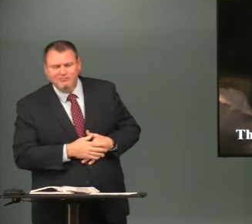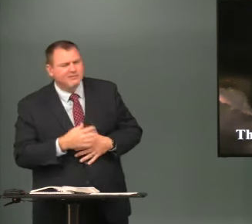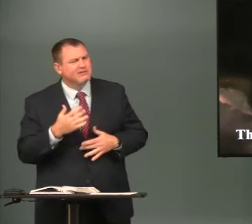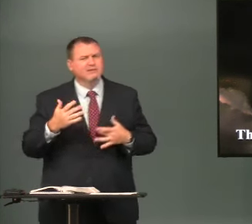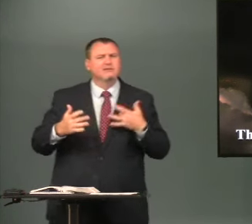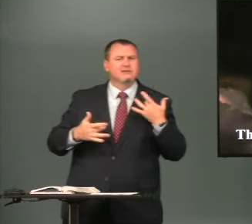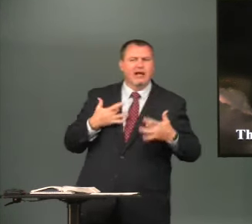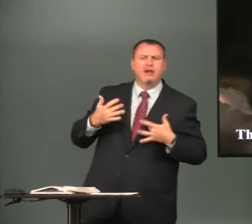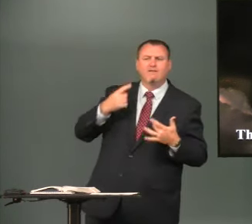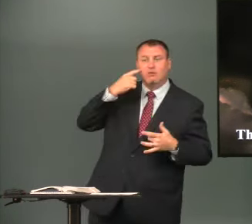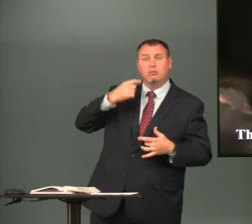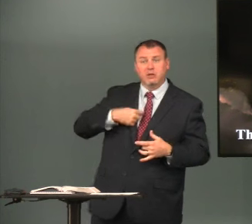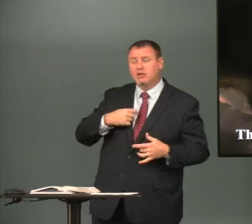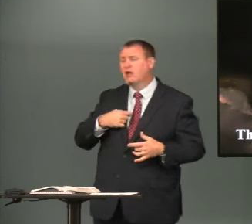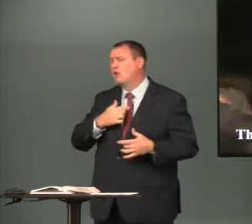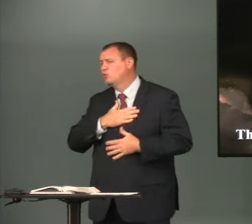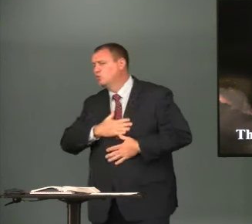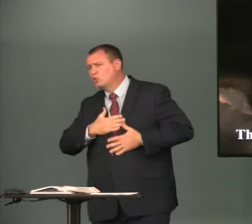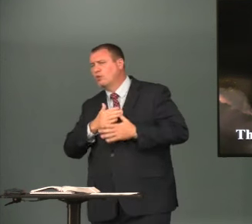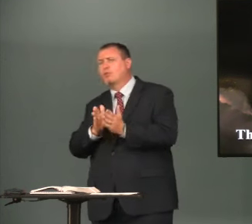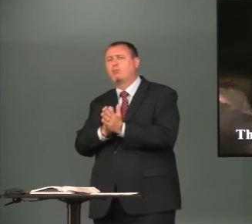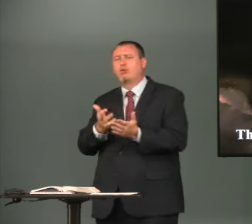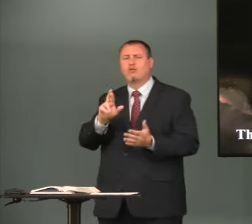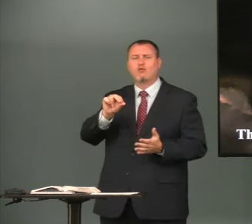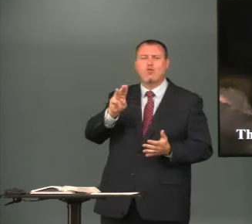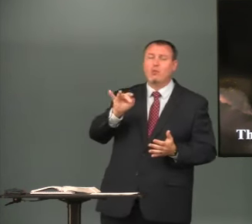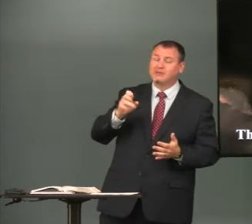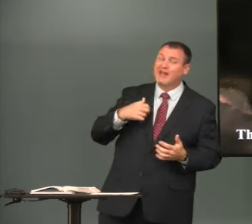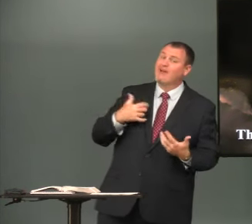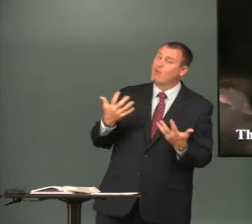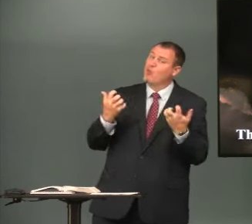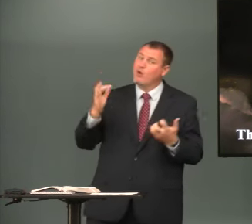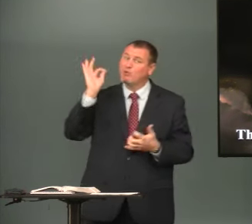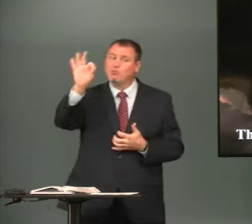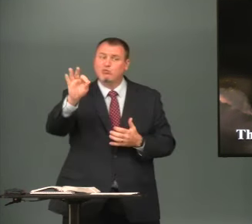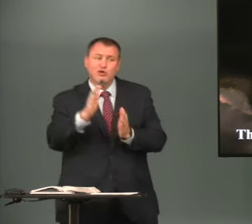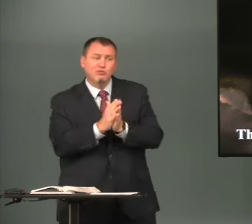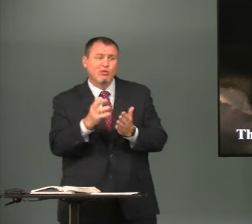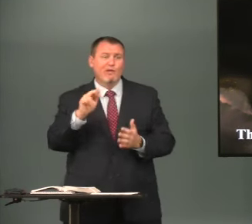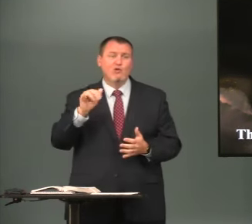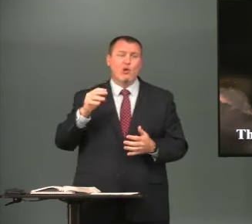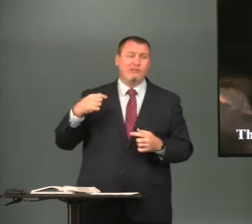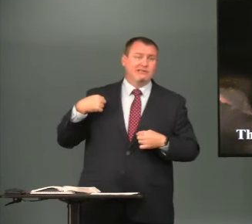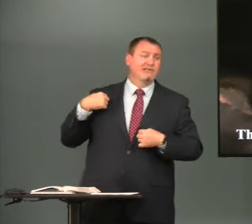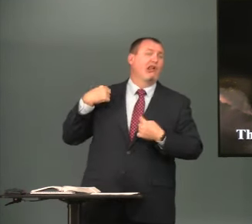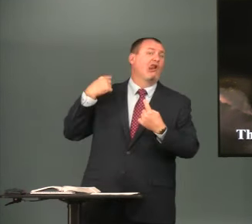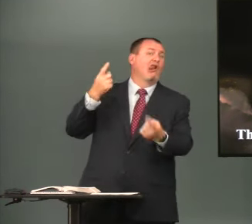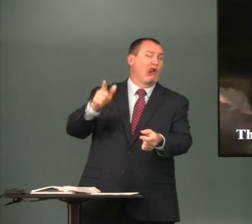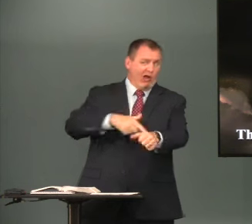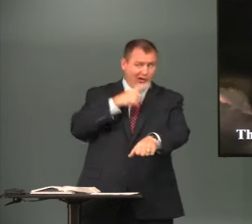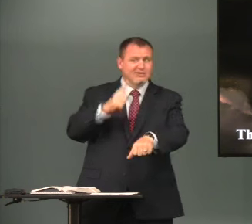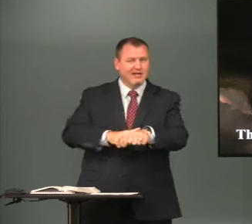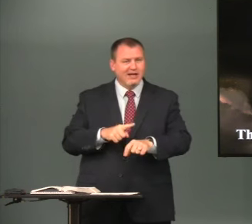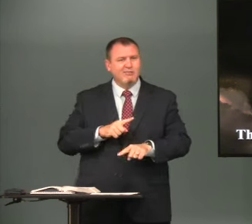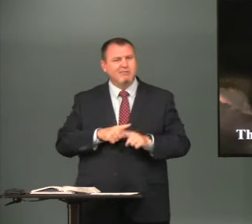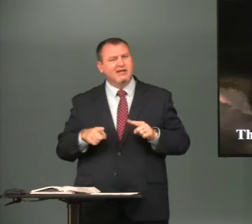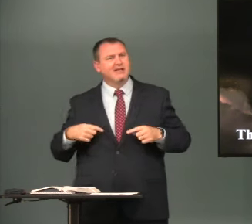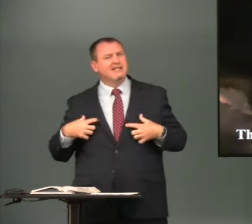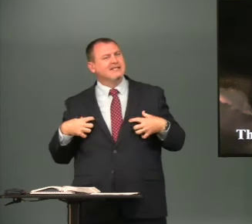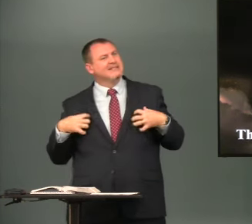and then you'll see more as we go on i enjoy the book of romans and i've preached on it